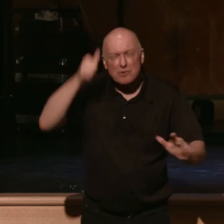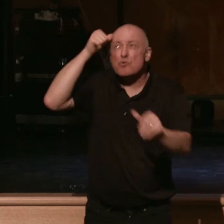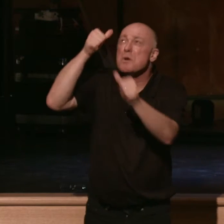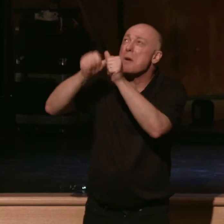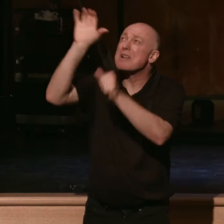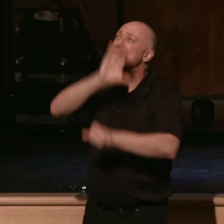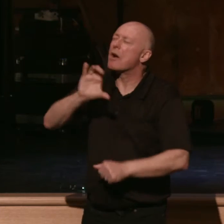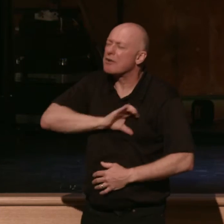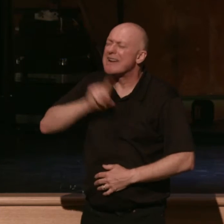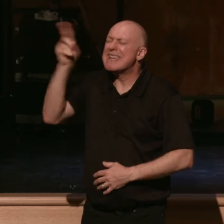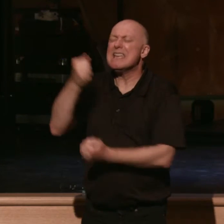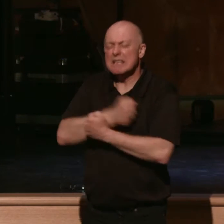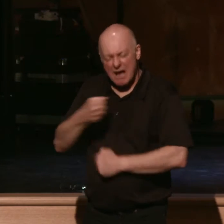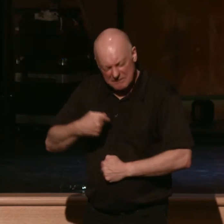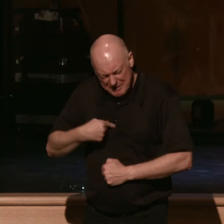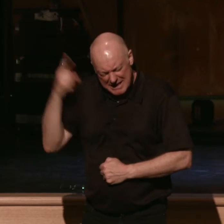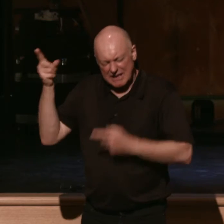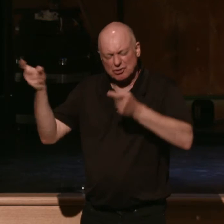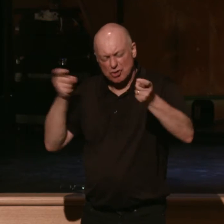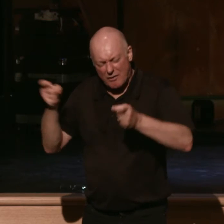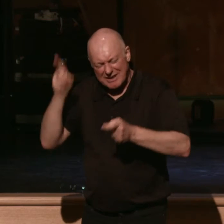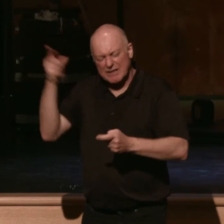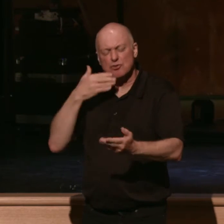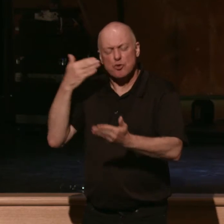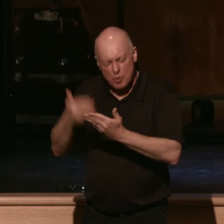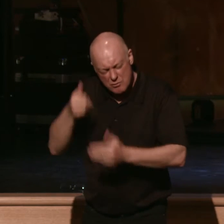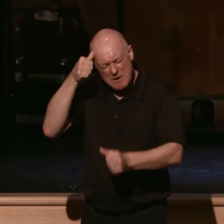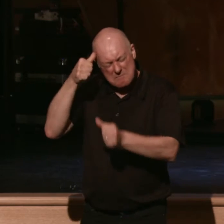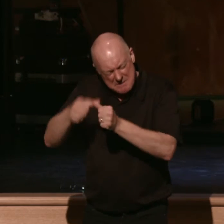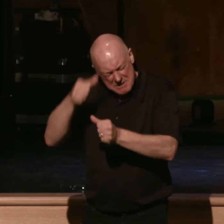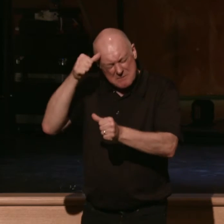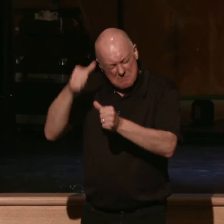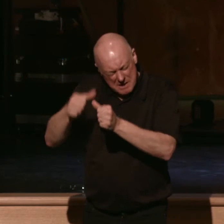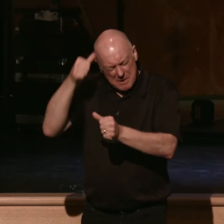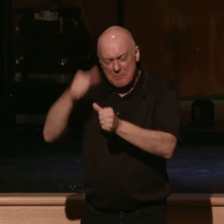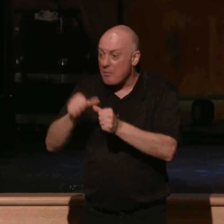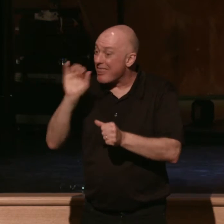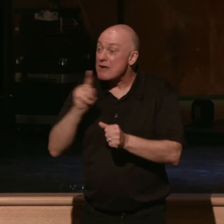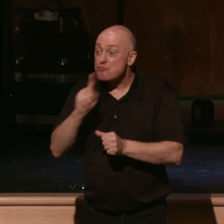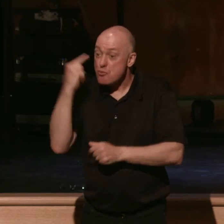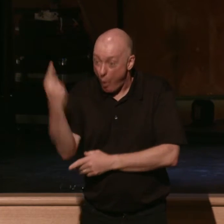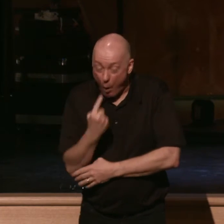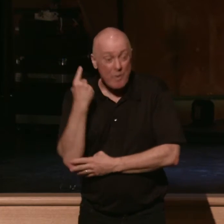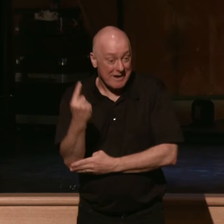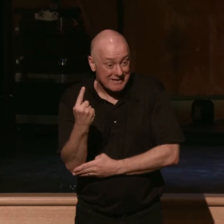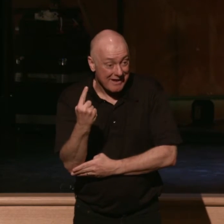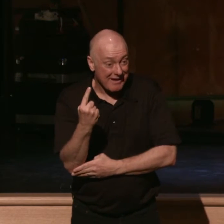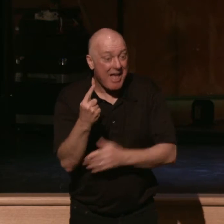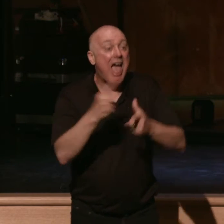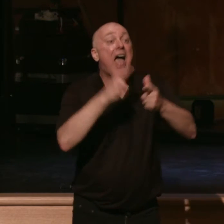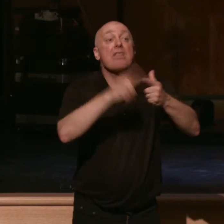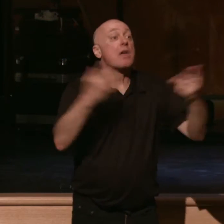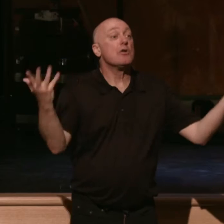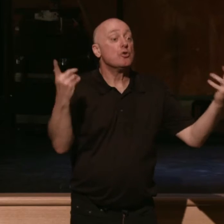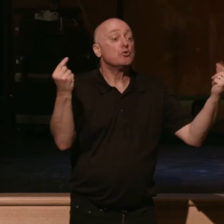me and God is sovereign and God is good. That's true always. And then surrender to His great strength.